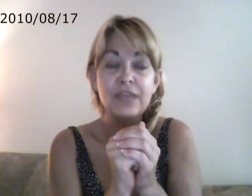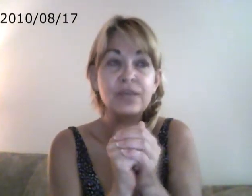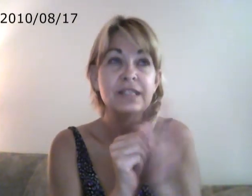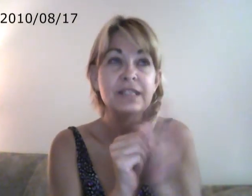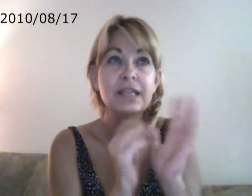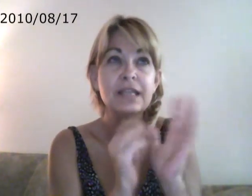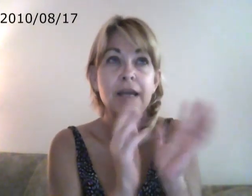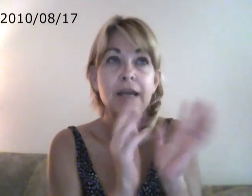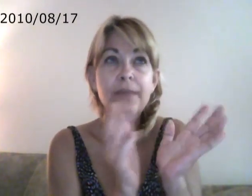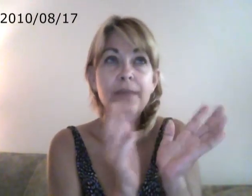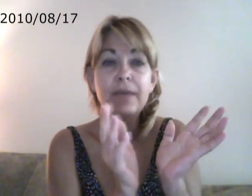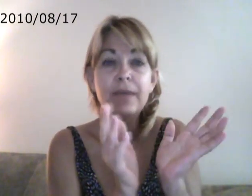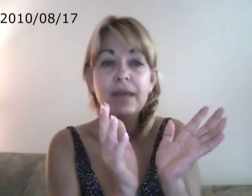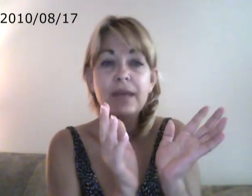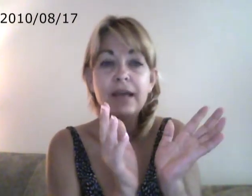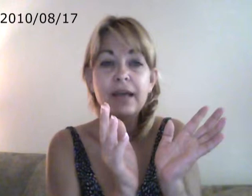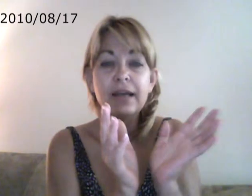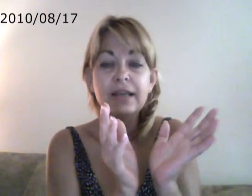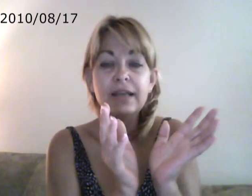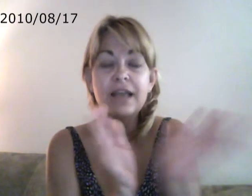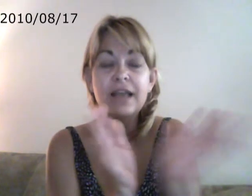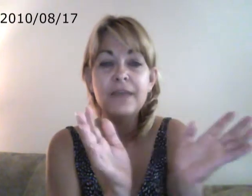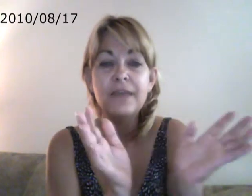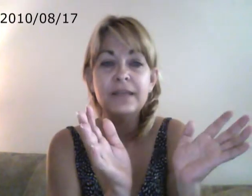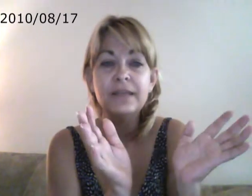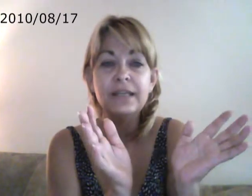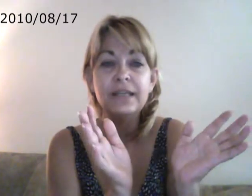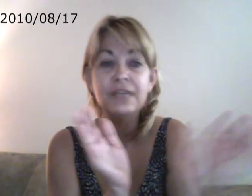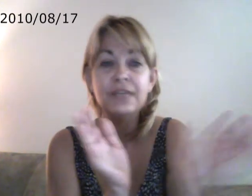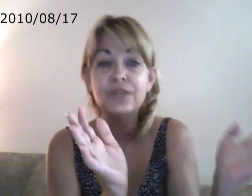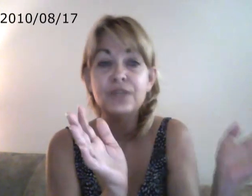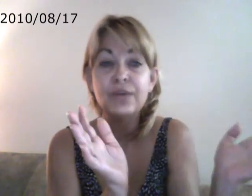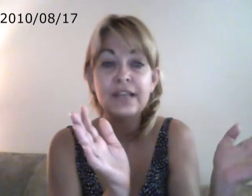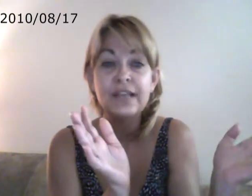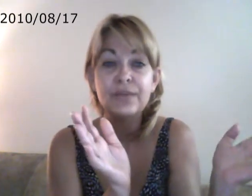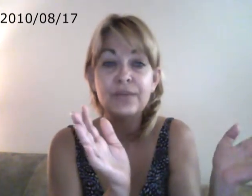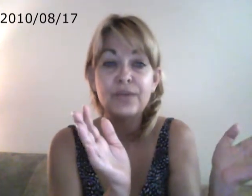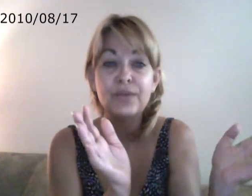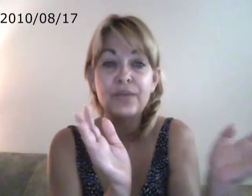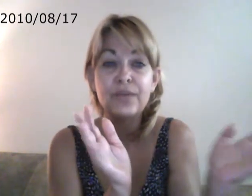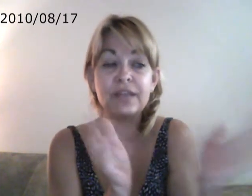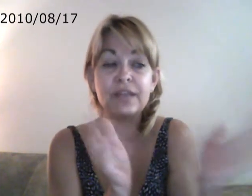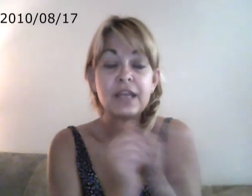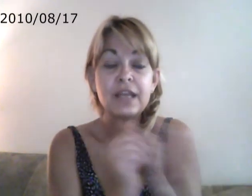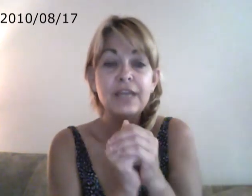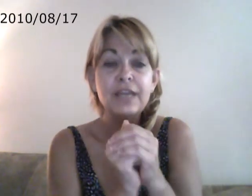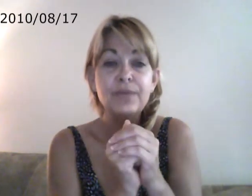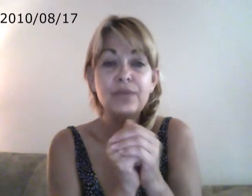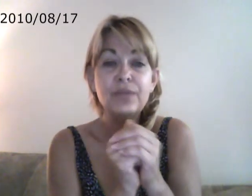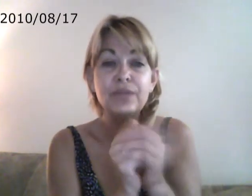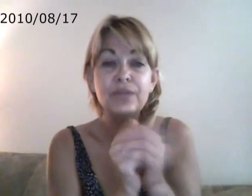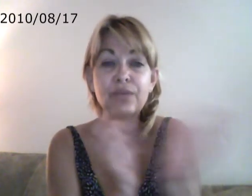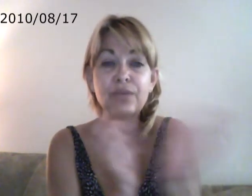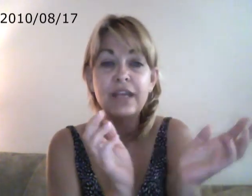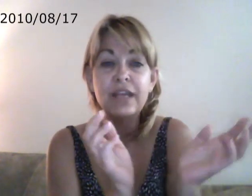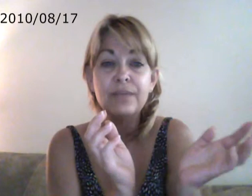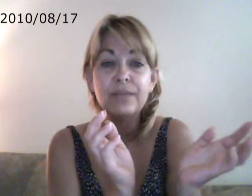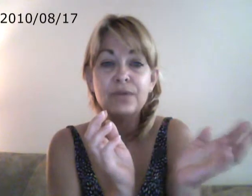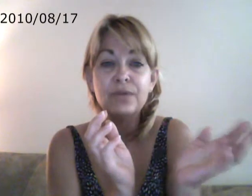really see maybe a time in history and know exactly what the weather was. They could be really, really great at computers.